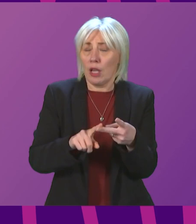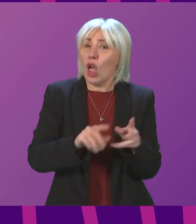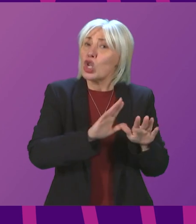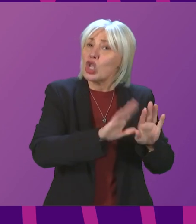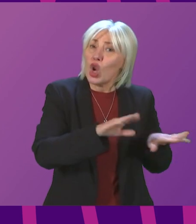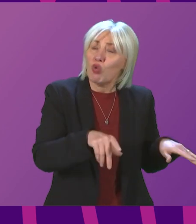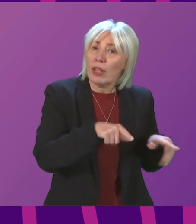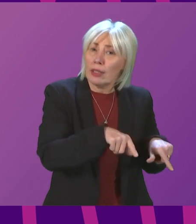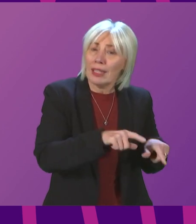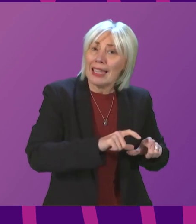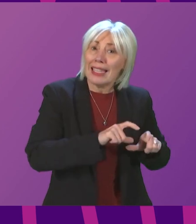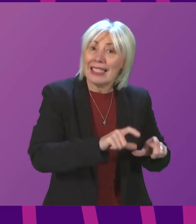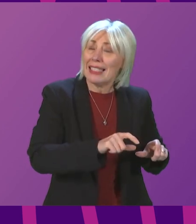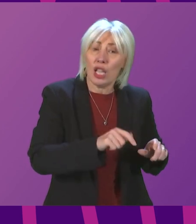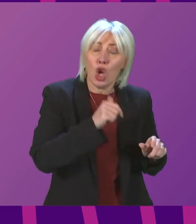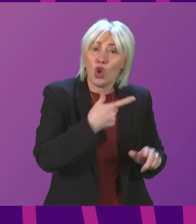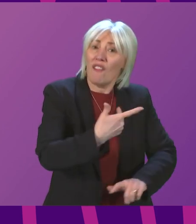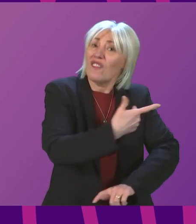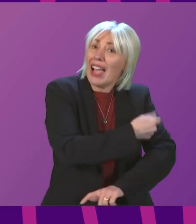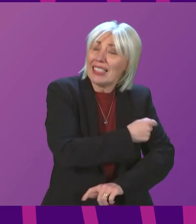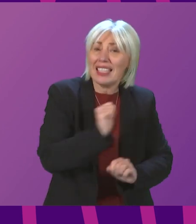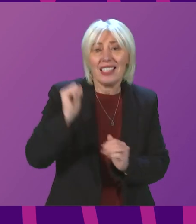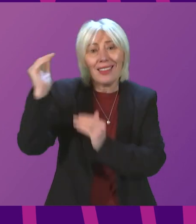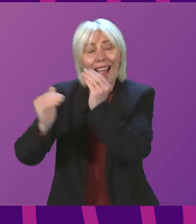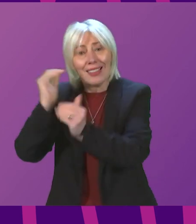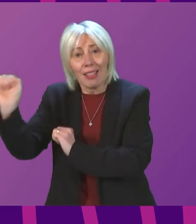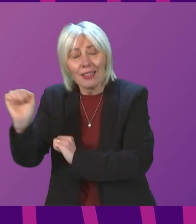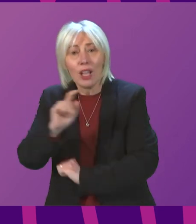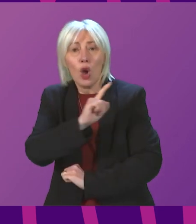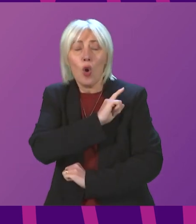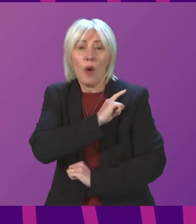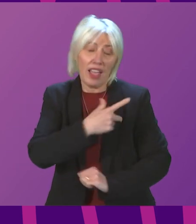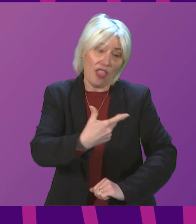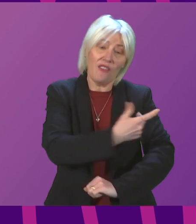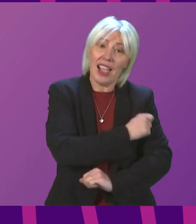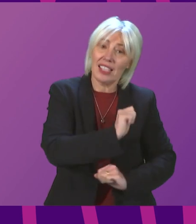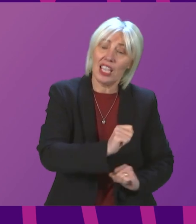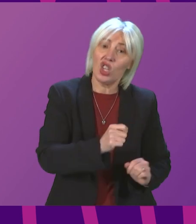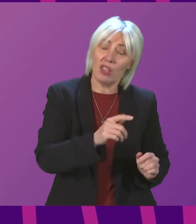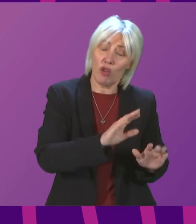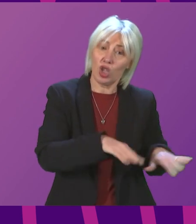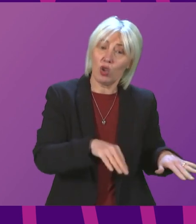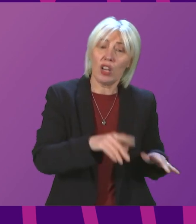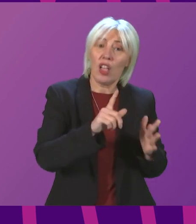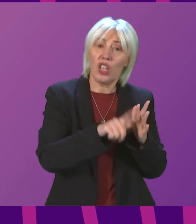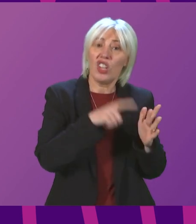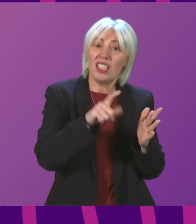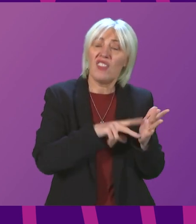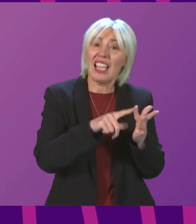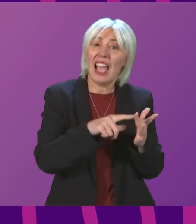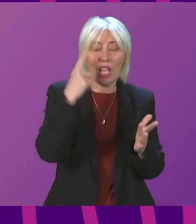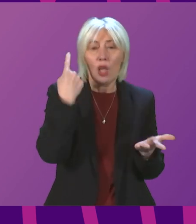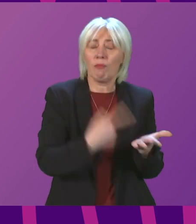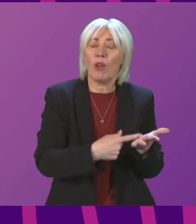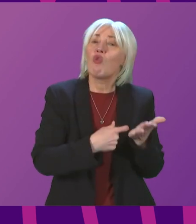children are still less vaccinated than adults because the vaccination of children was recommended by the JCVI at a much